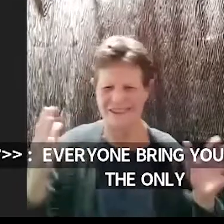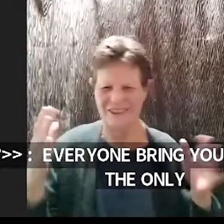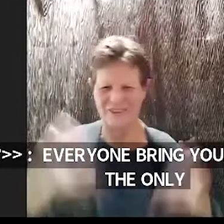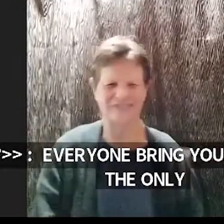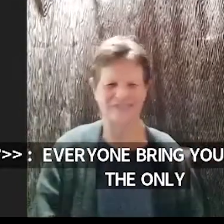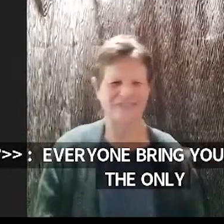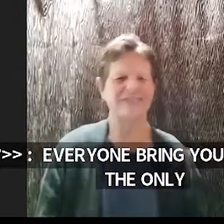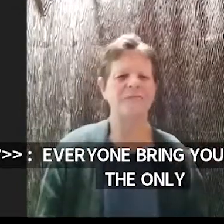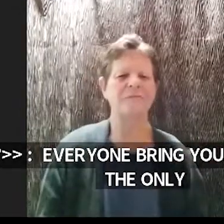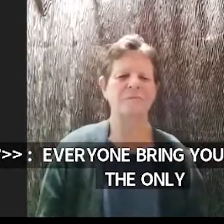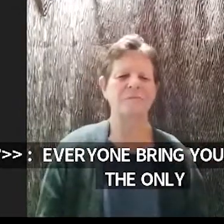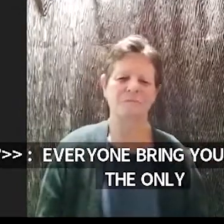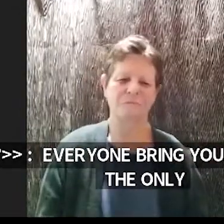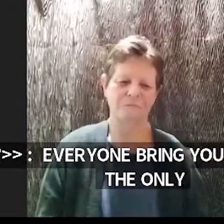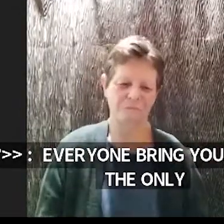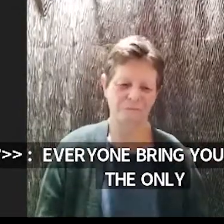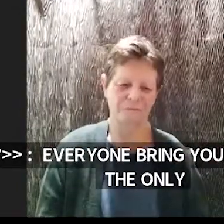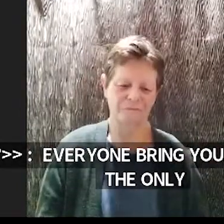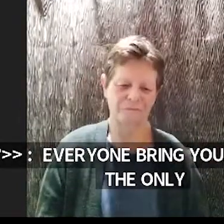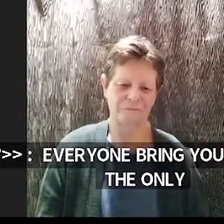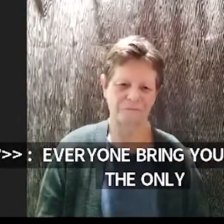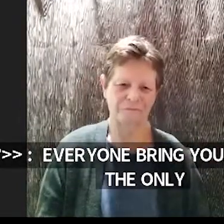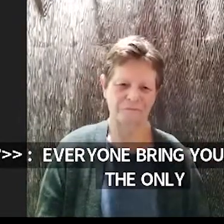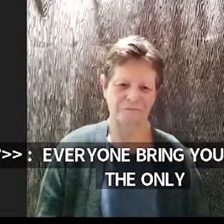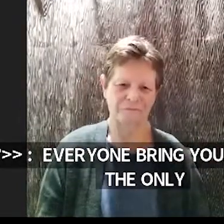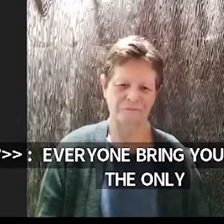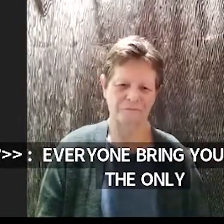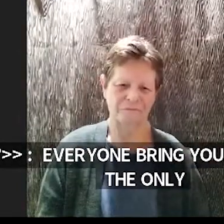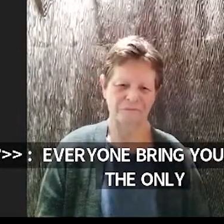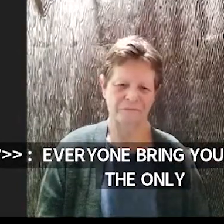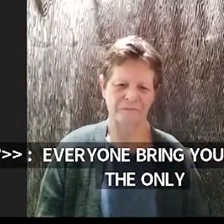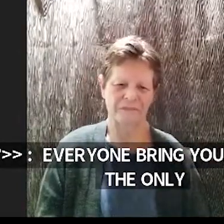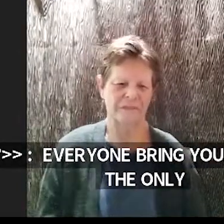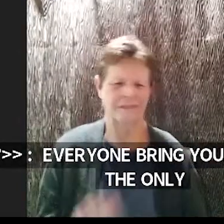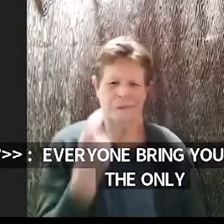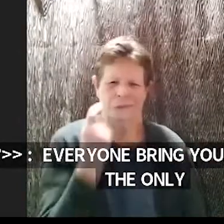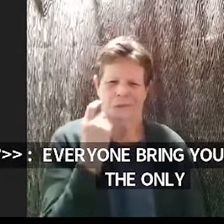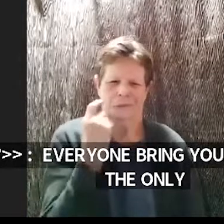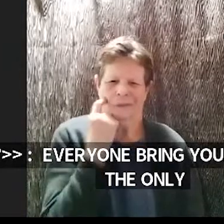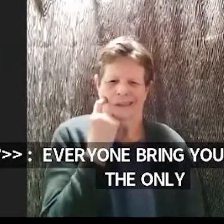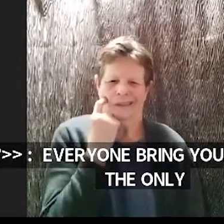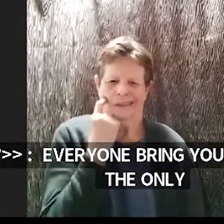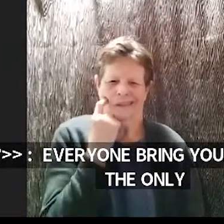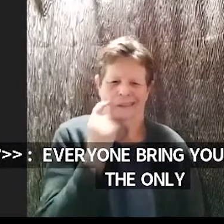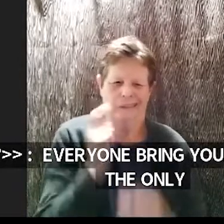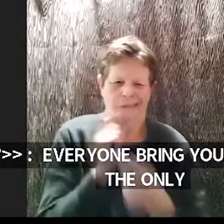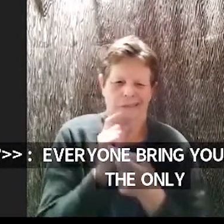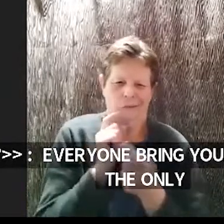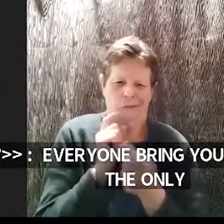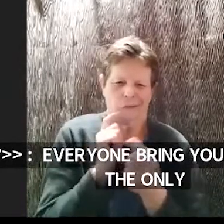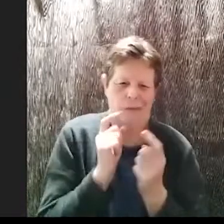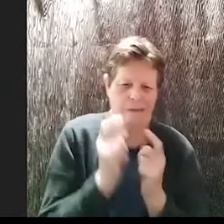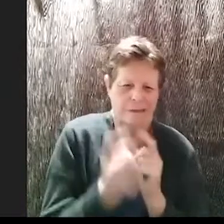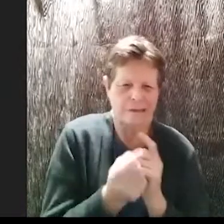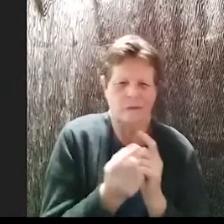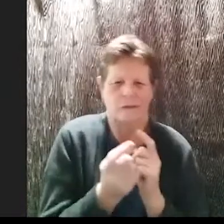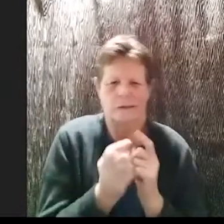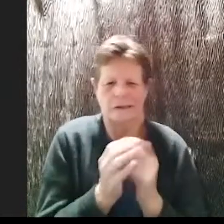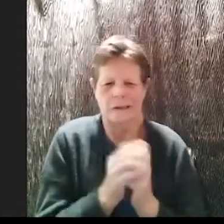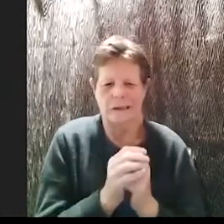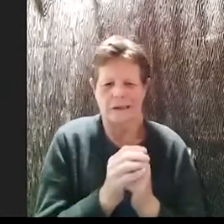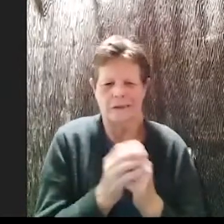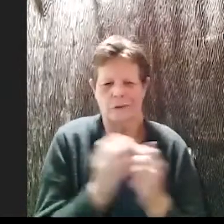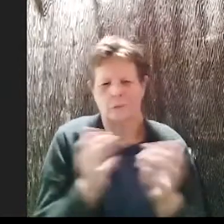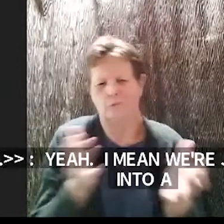um yeah i um i mean we're just transitioning into like a really chill um chit chat me